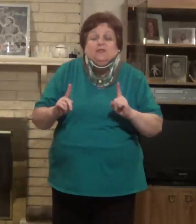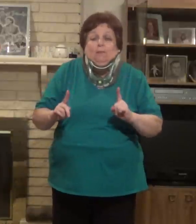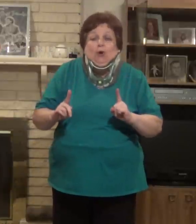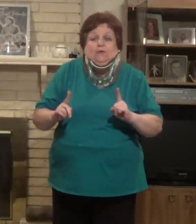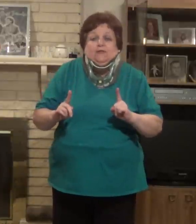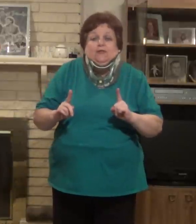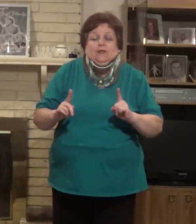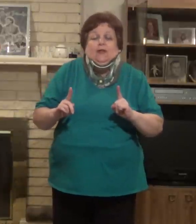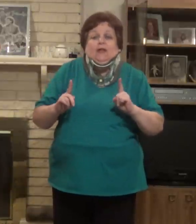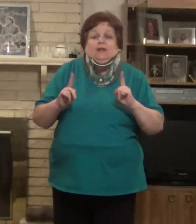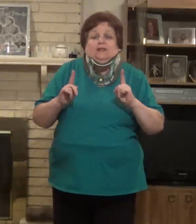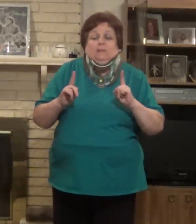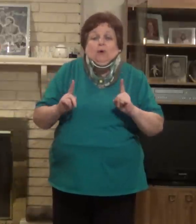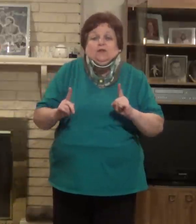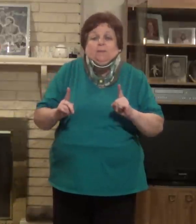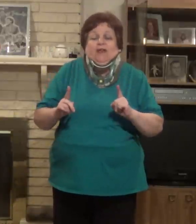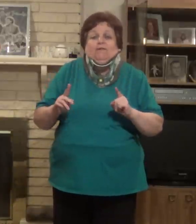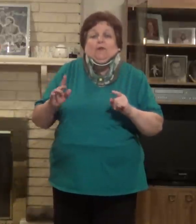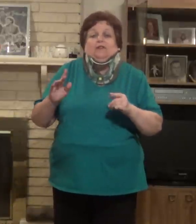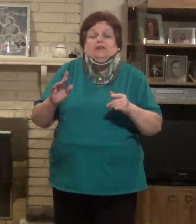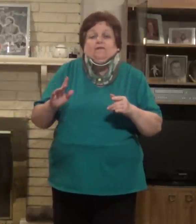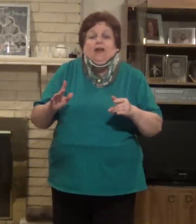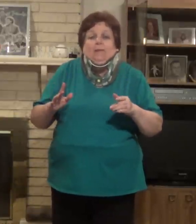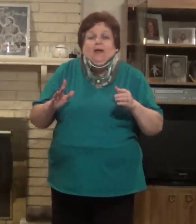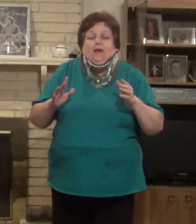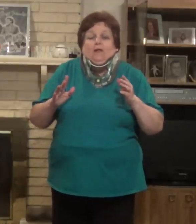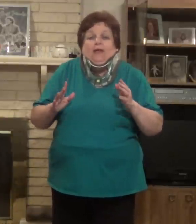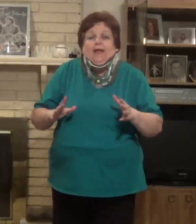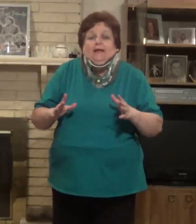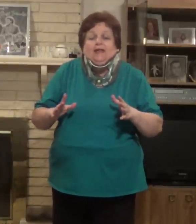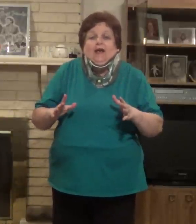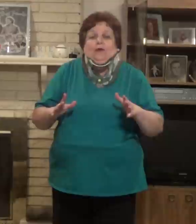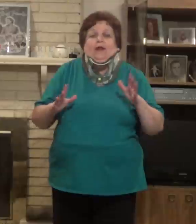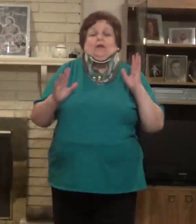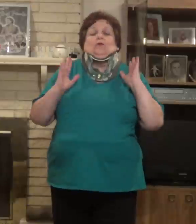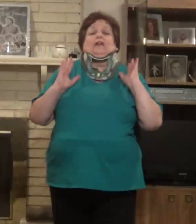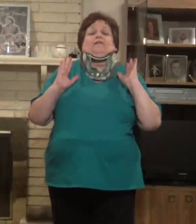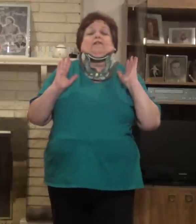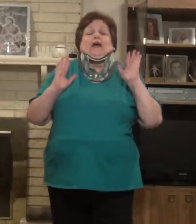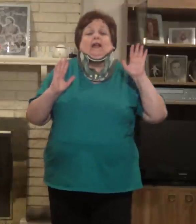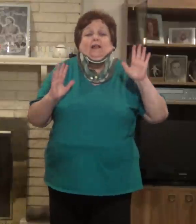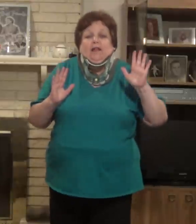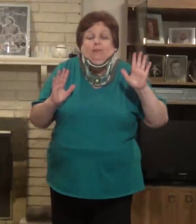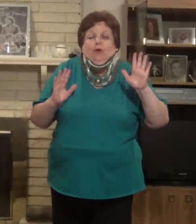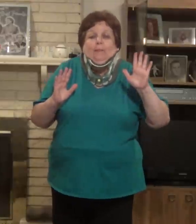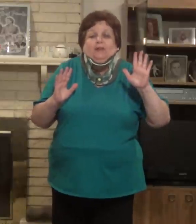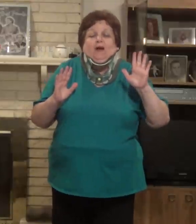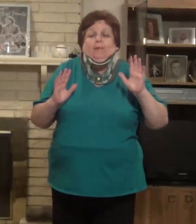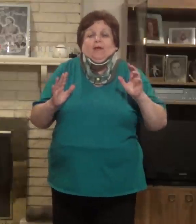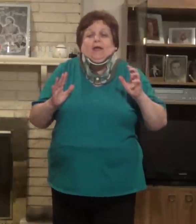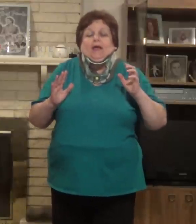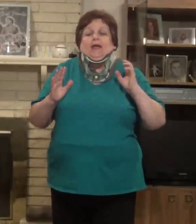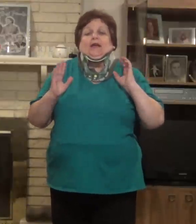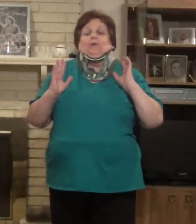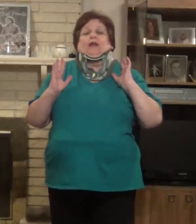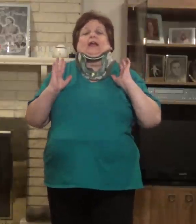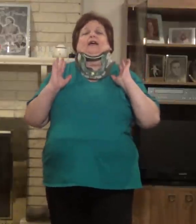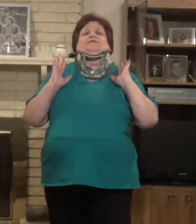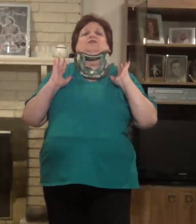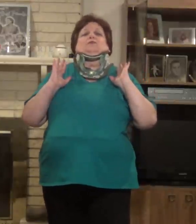the most and is the most painful is if I'm laying down and I don't lay flat. I lay propped up. And when I have to